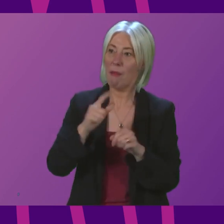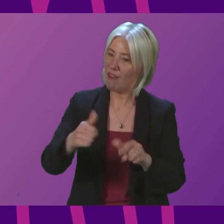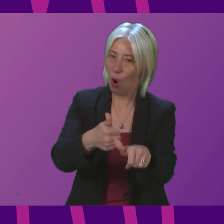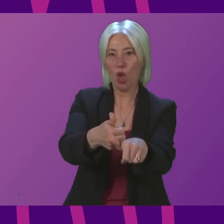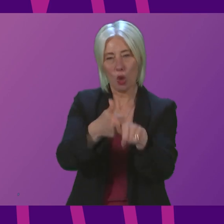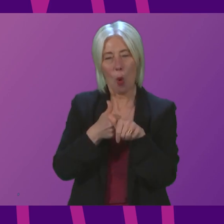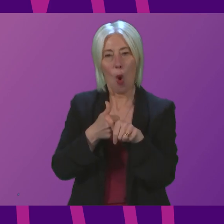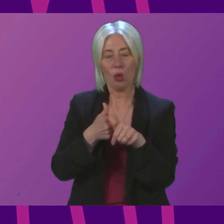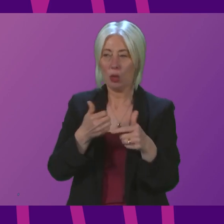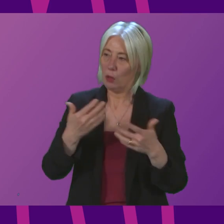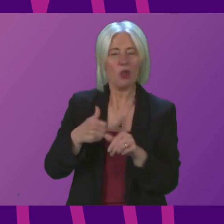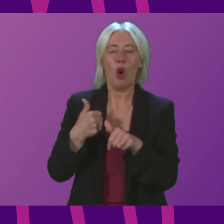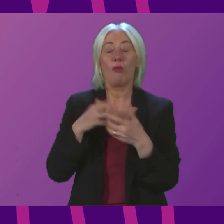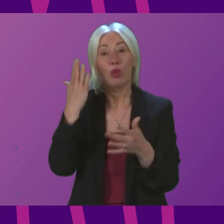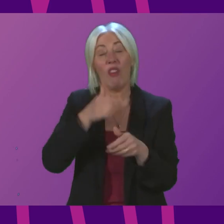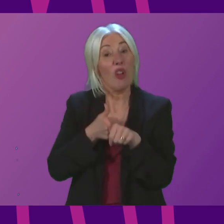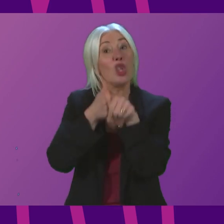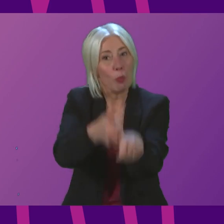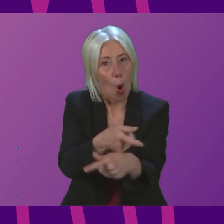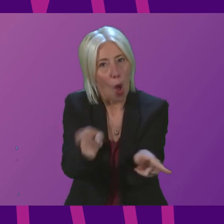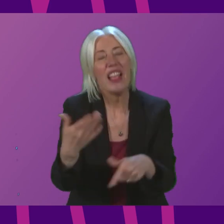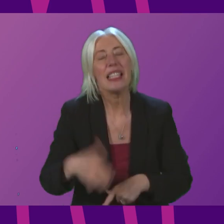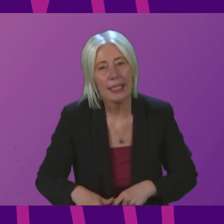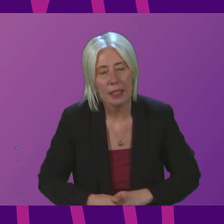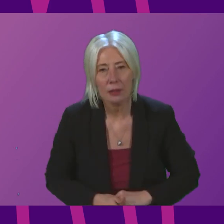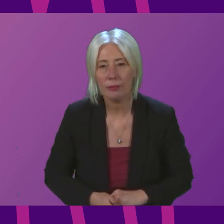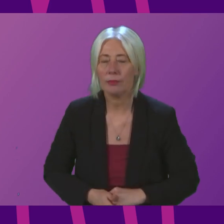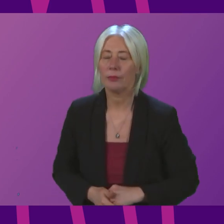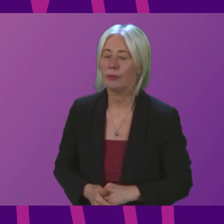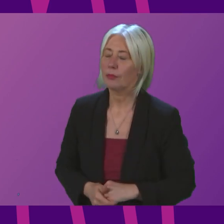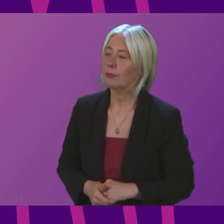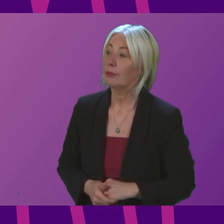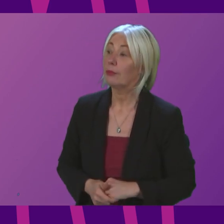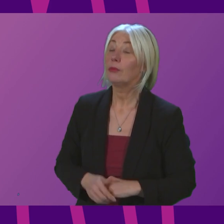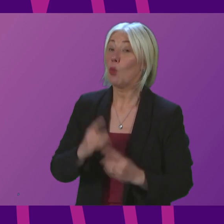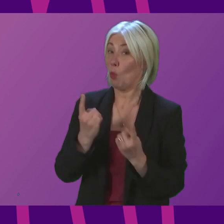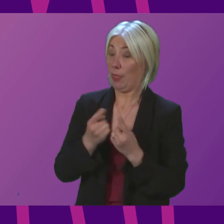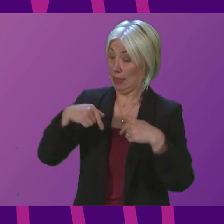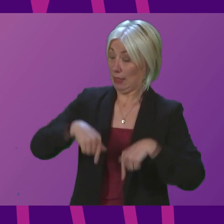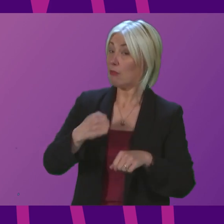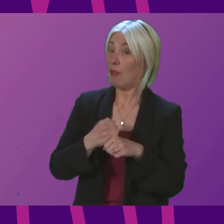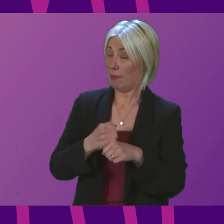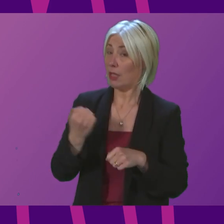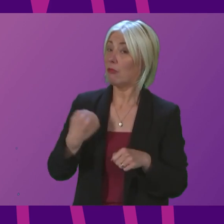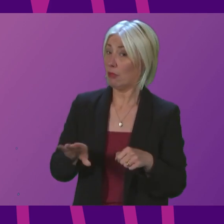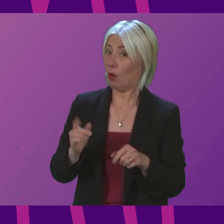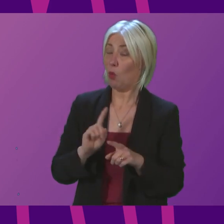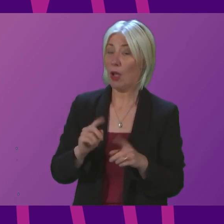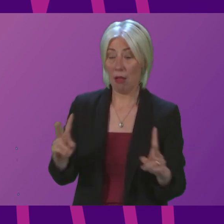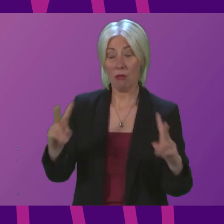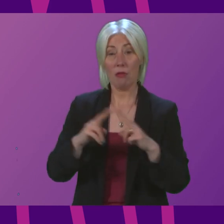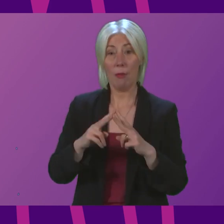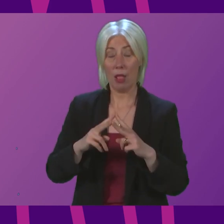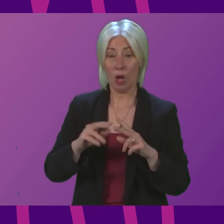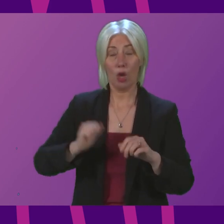Deputy First Minister. Well, one of the measures this Government has taken is that we have doubled the Scottish